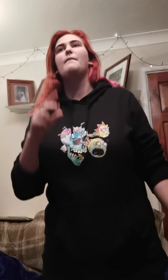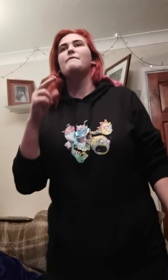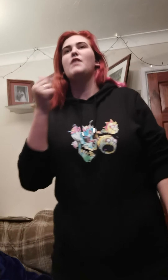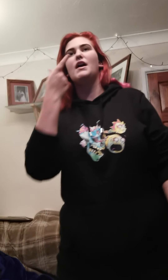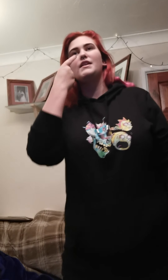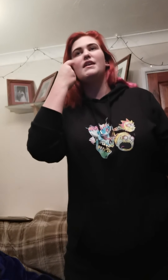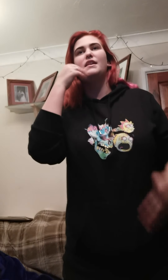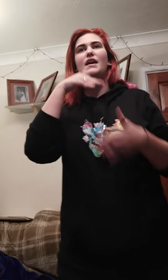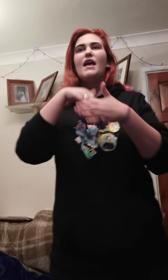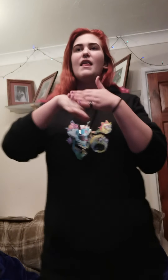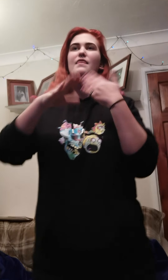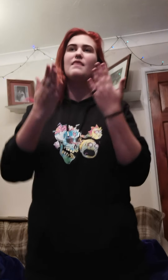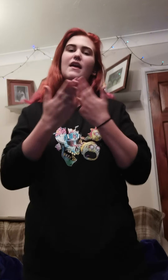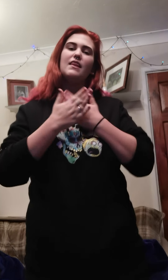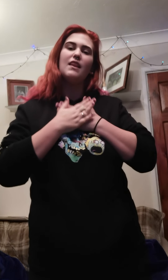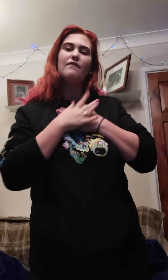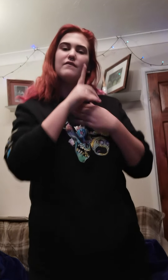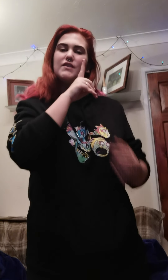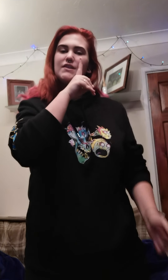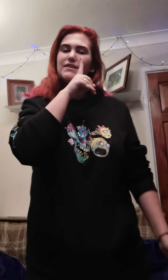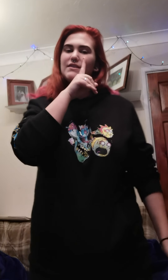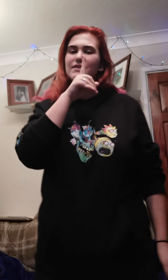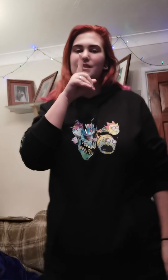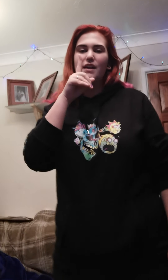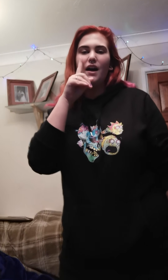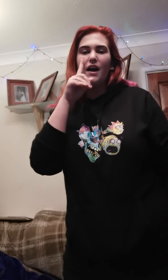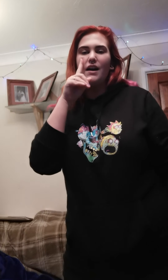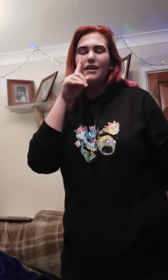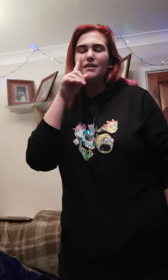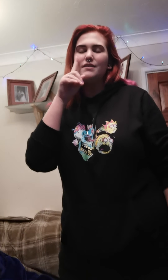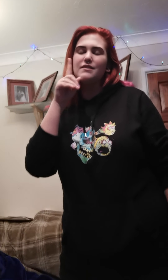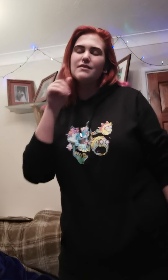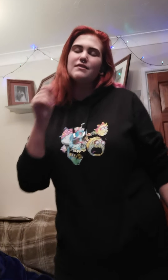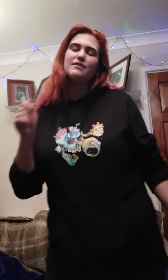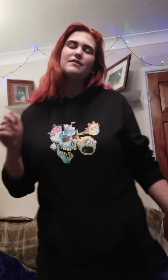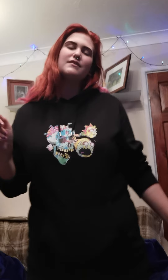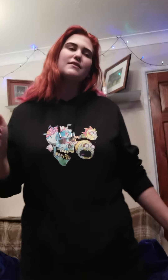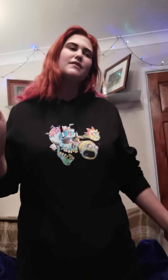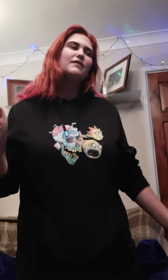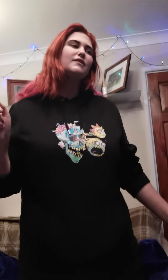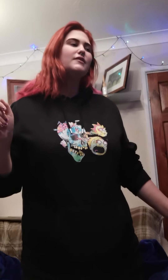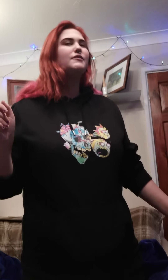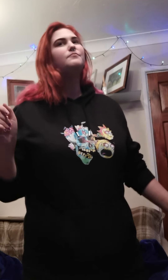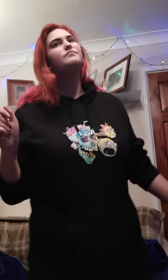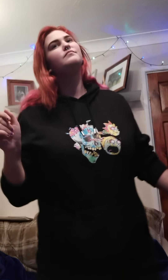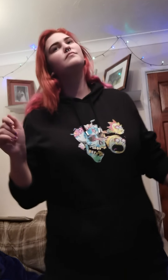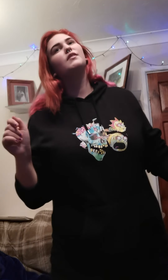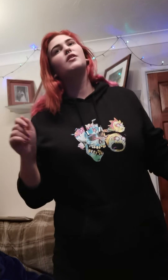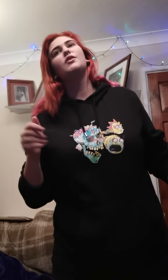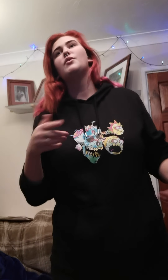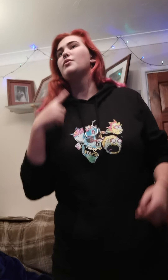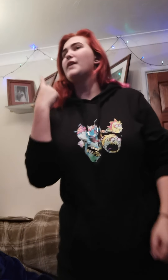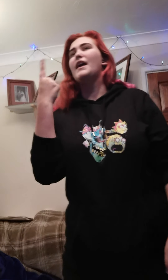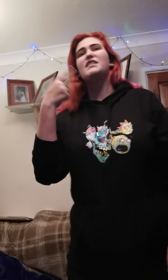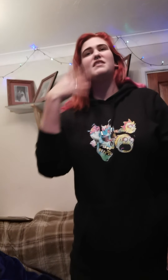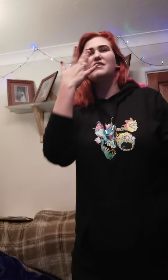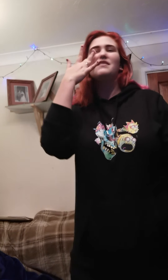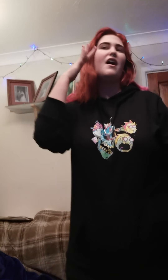find it in the love's eyes Who can't deny